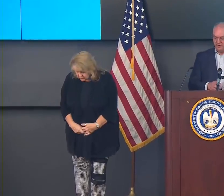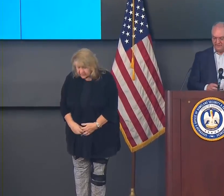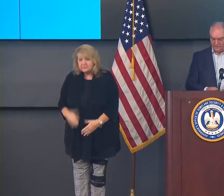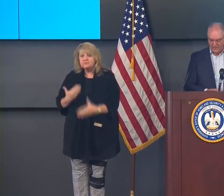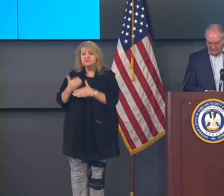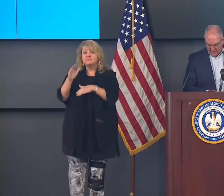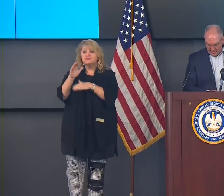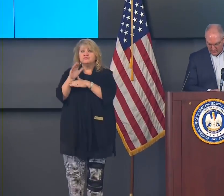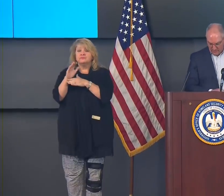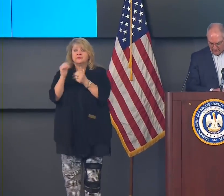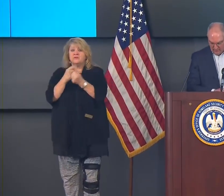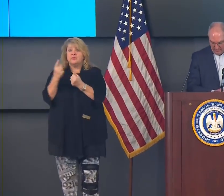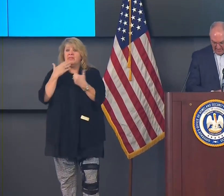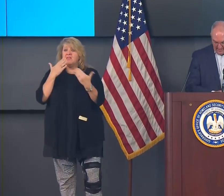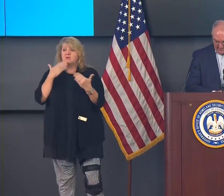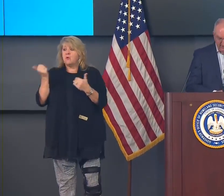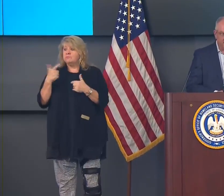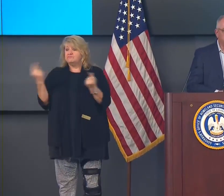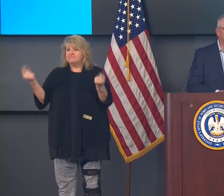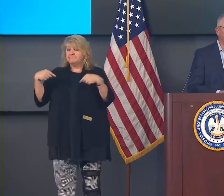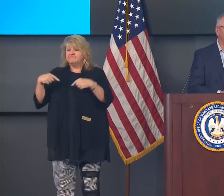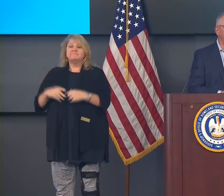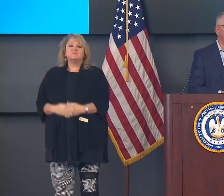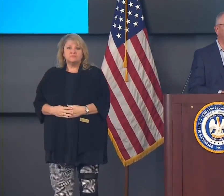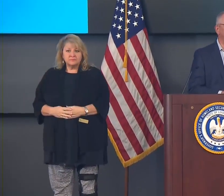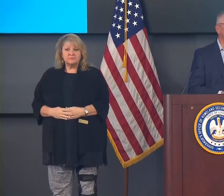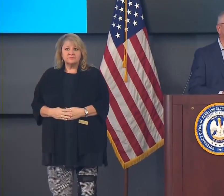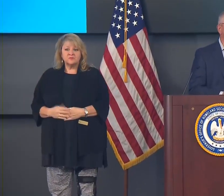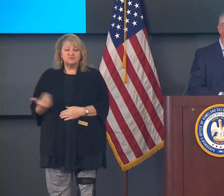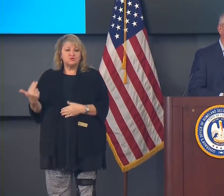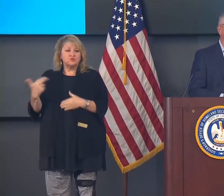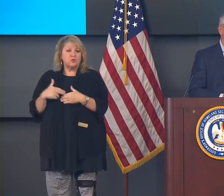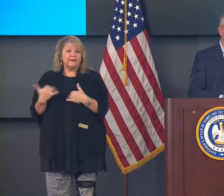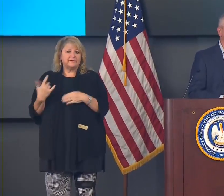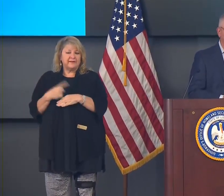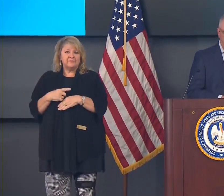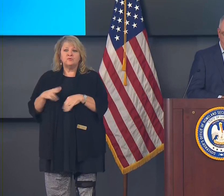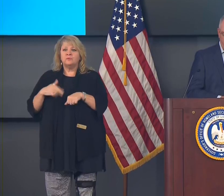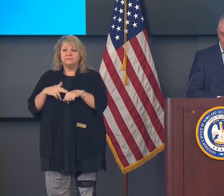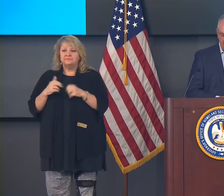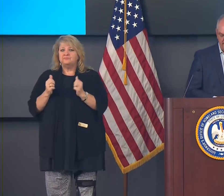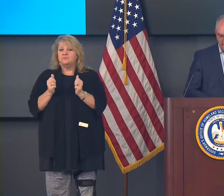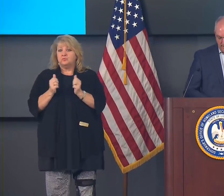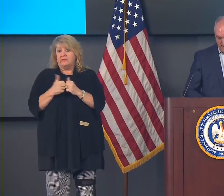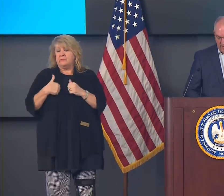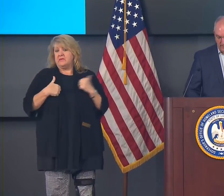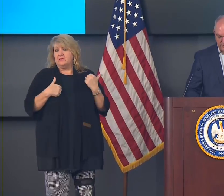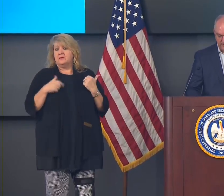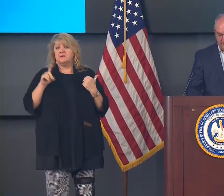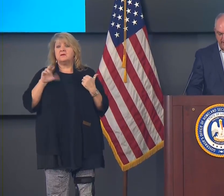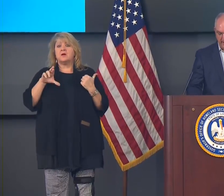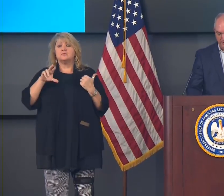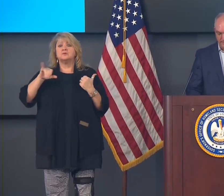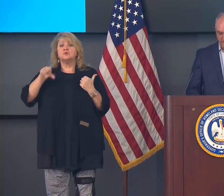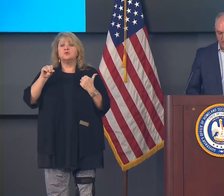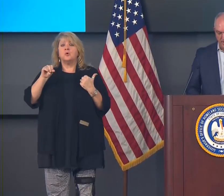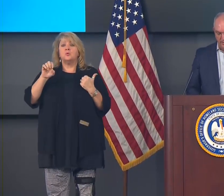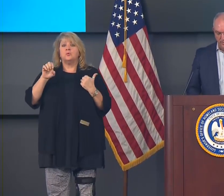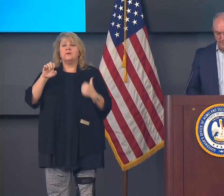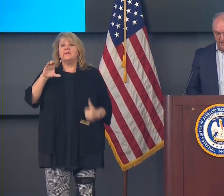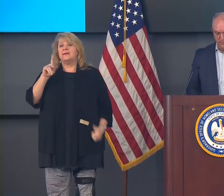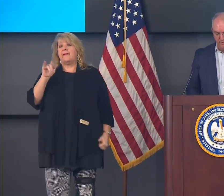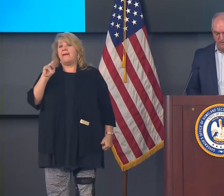Good afternoon, everyone, and thank you all for being here. Joining me today, as usual, is Dr. Joe Kanter of the Office of Public Health.